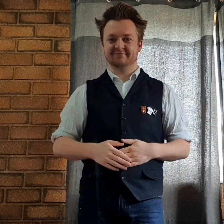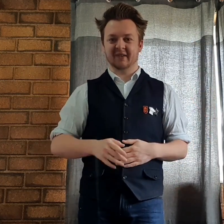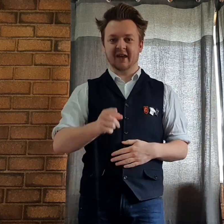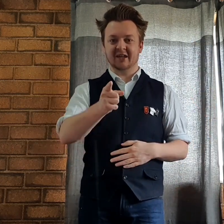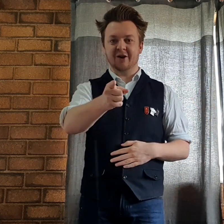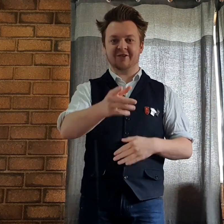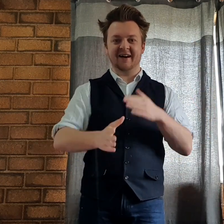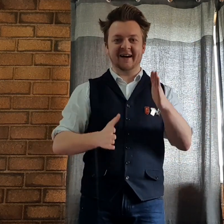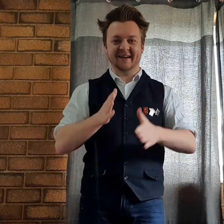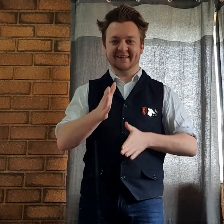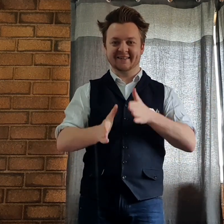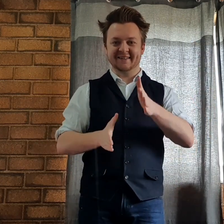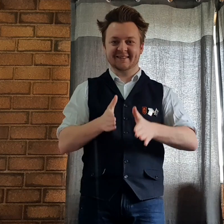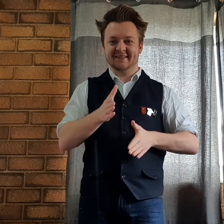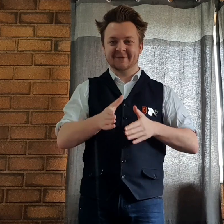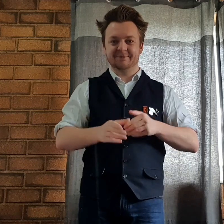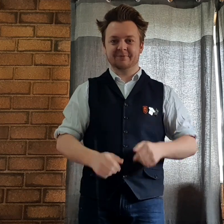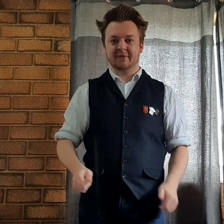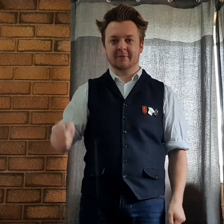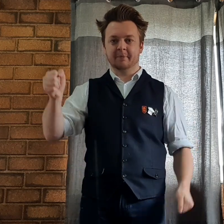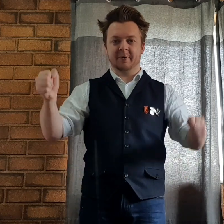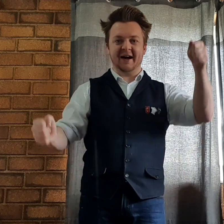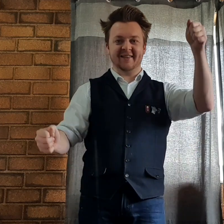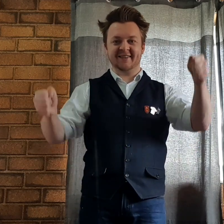U sign. Bus.